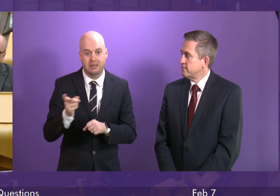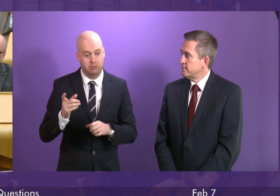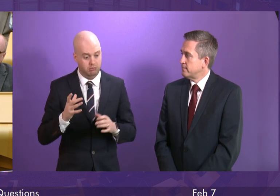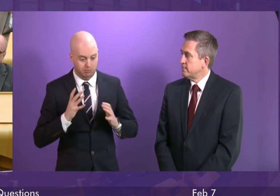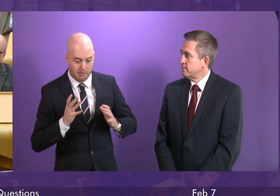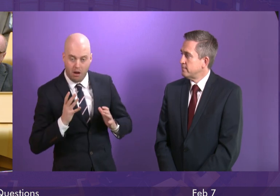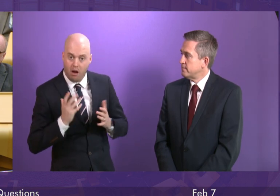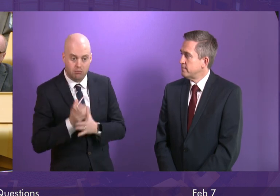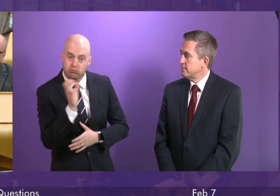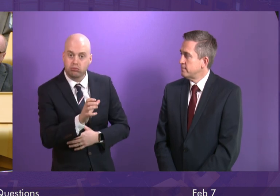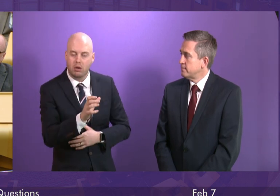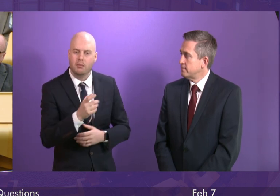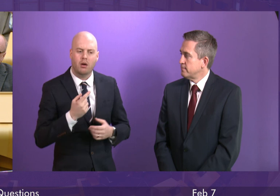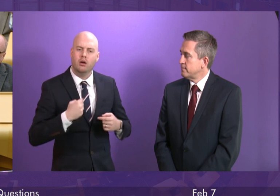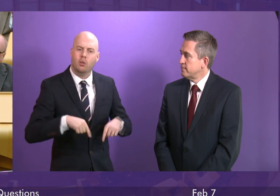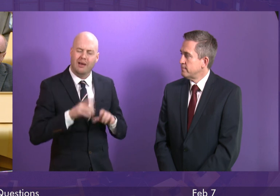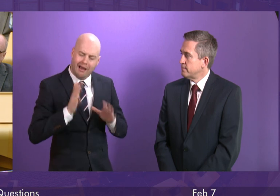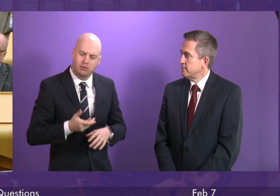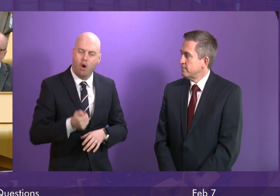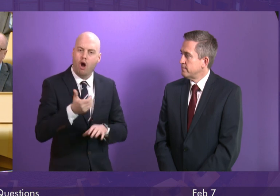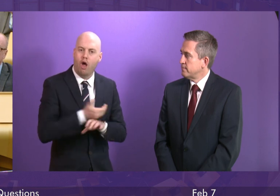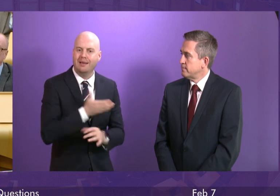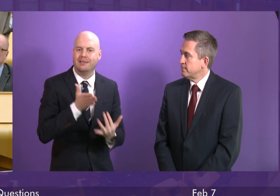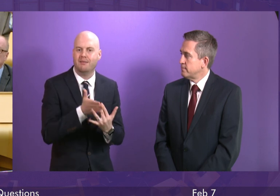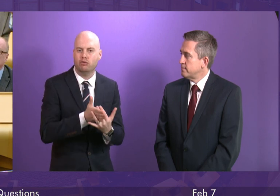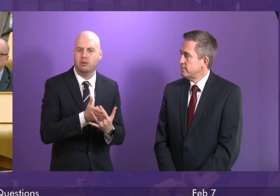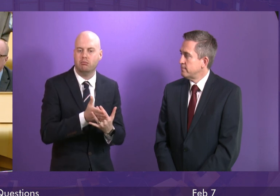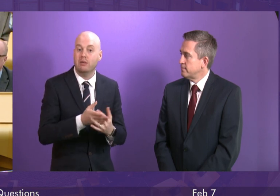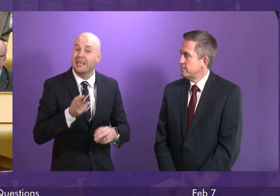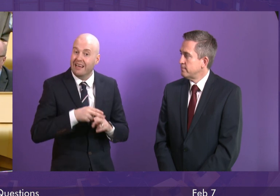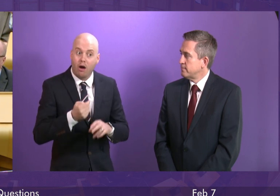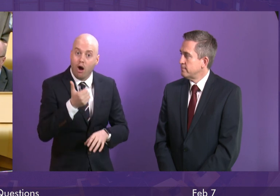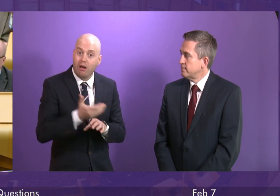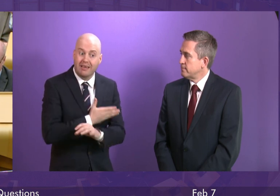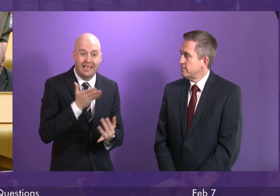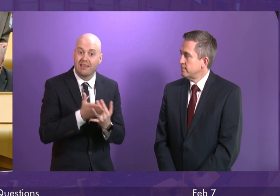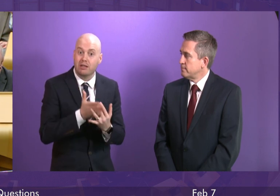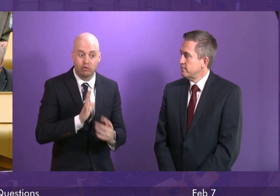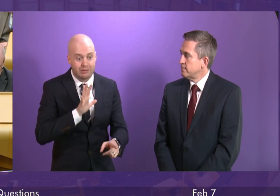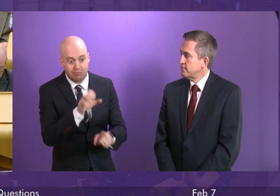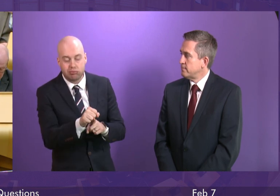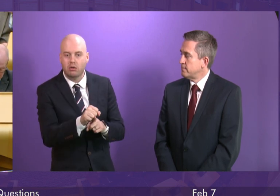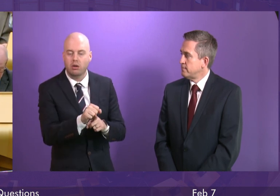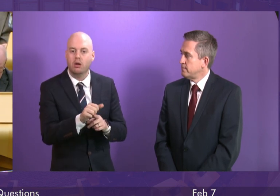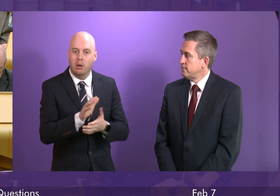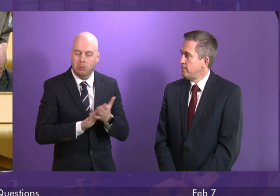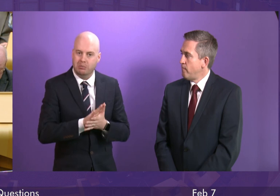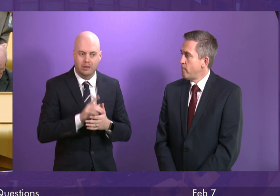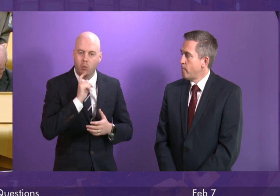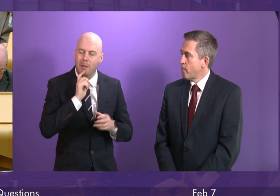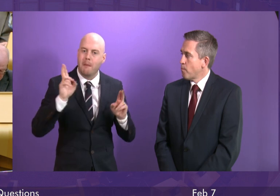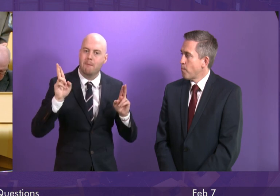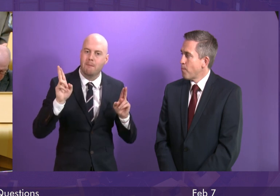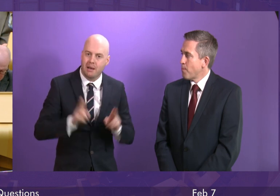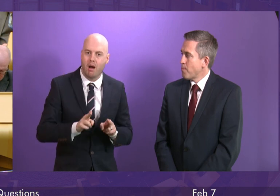are preventative interventions because if we do that we will then minimise and this is where I come to the specific point that Mary Fee raises with me